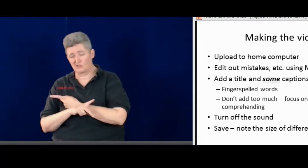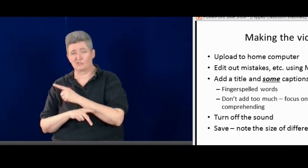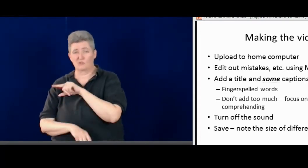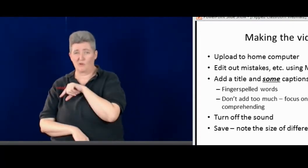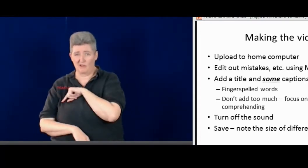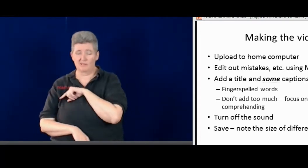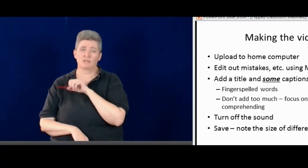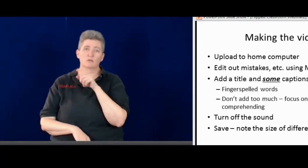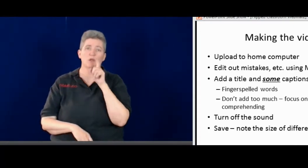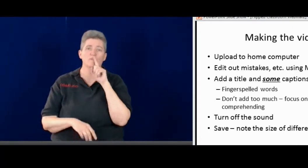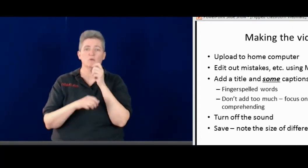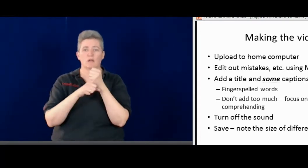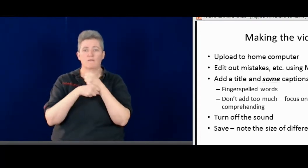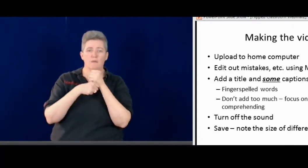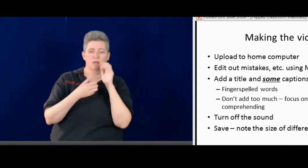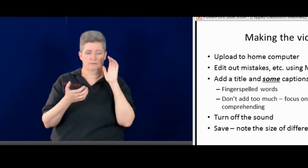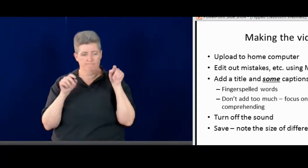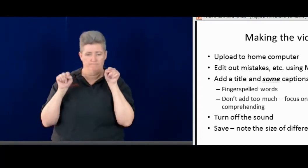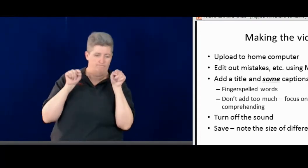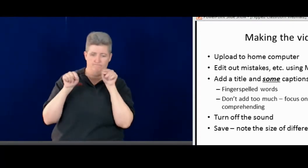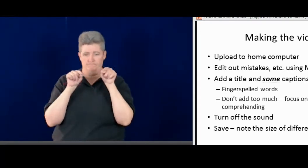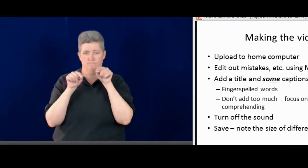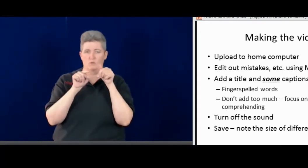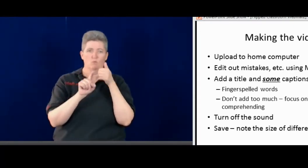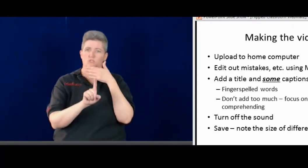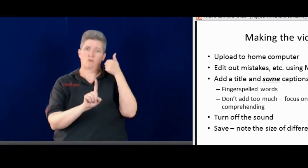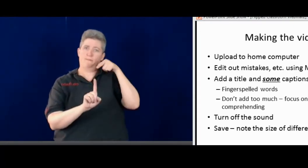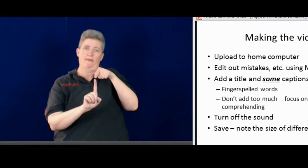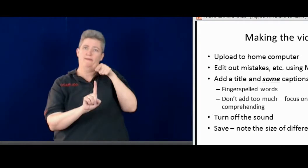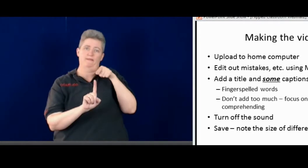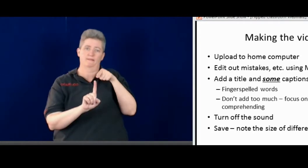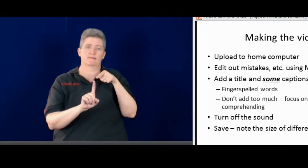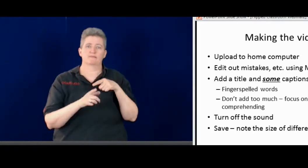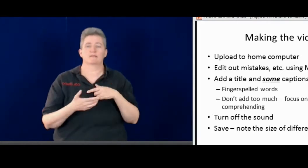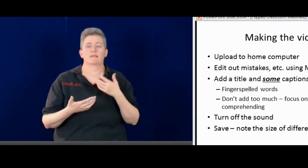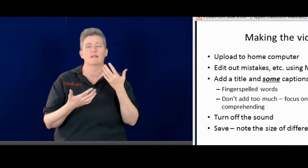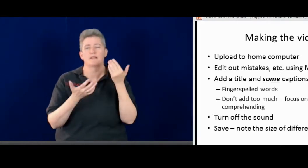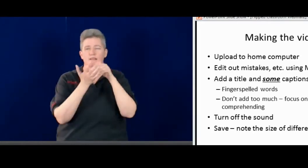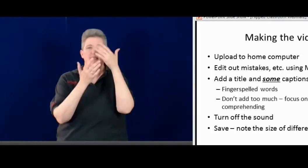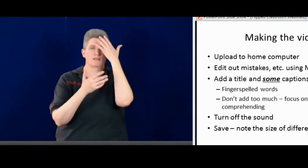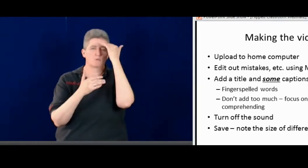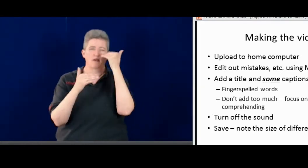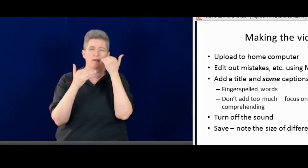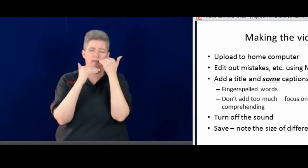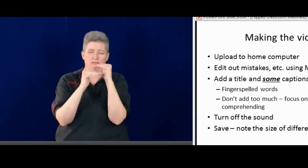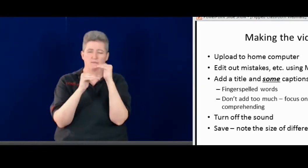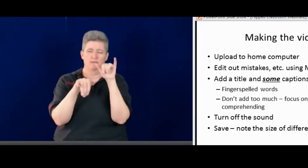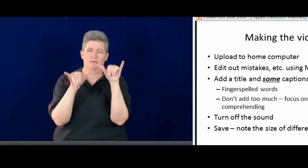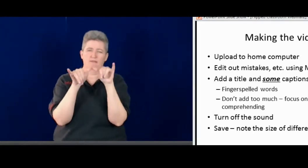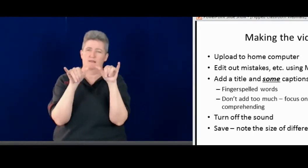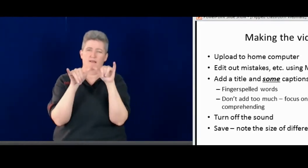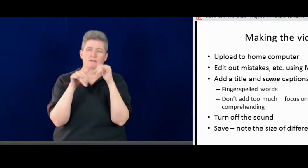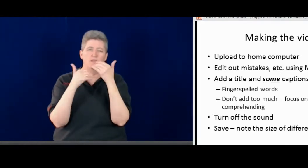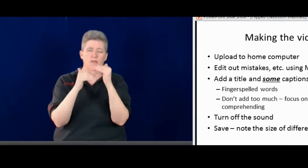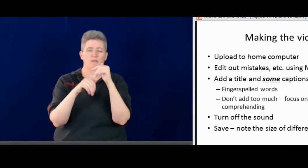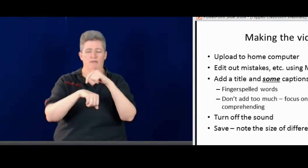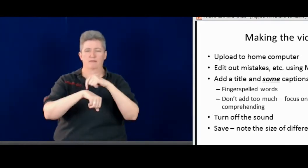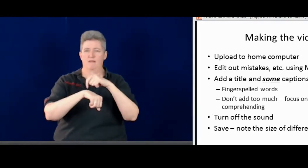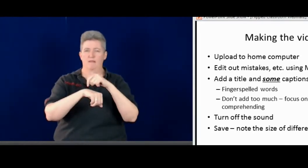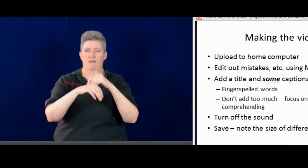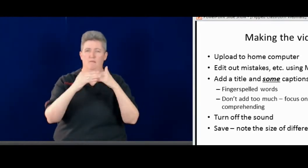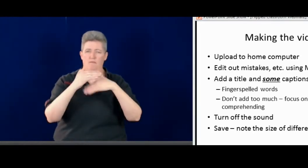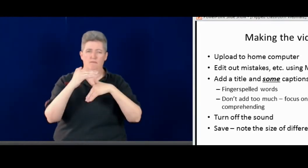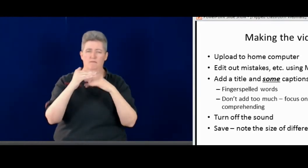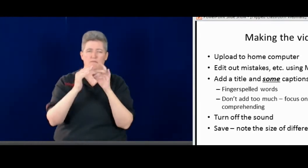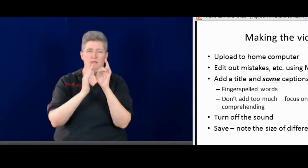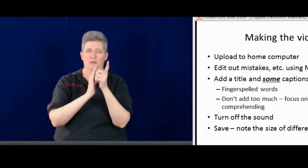quality means less. So that would be less quality if there's a lot of memory. So you really have to figure out how to save it the best. And try to